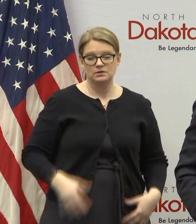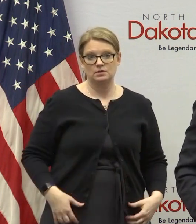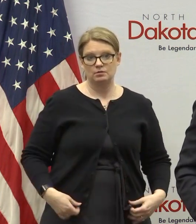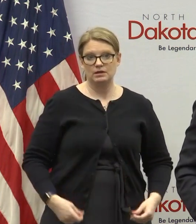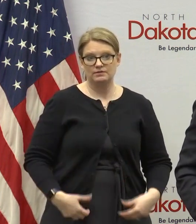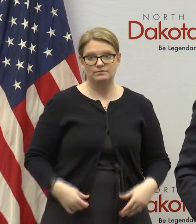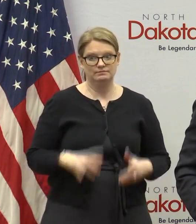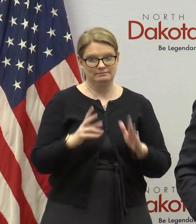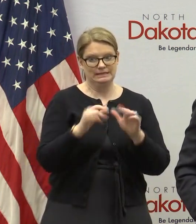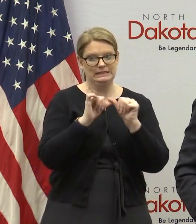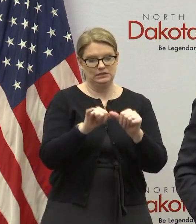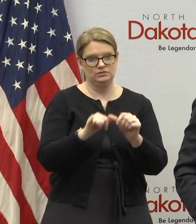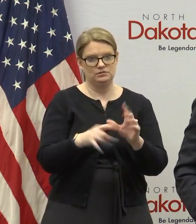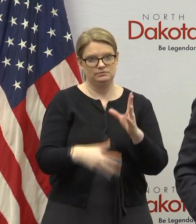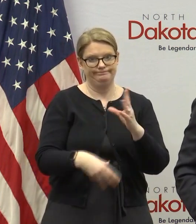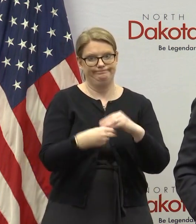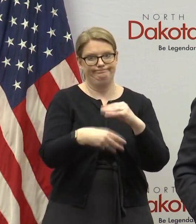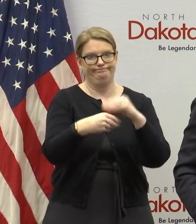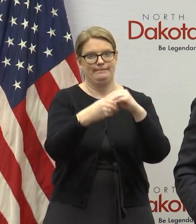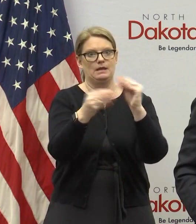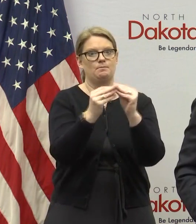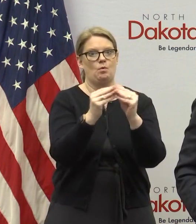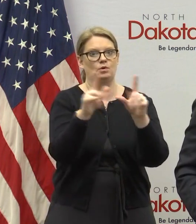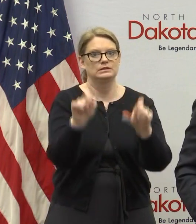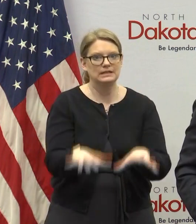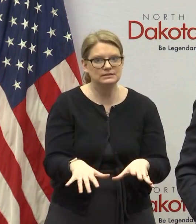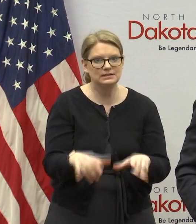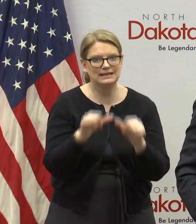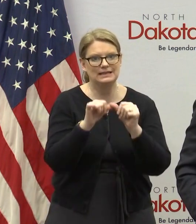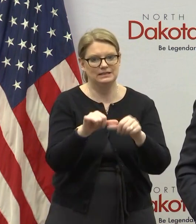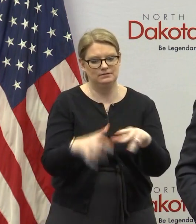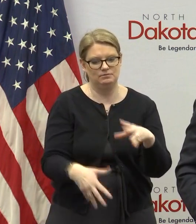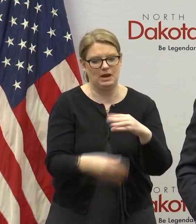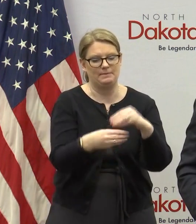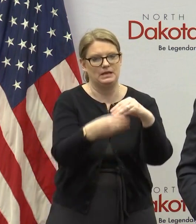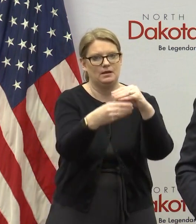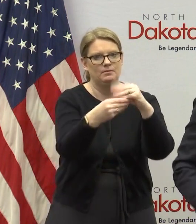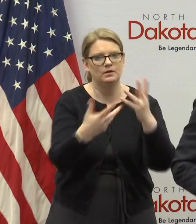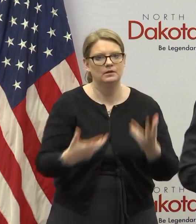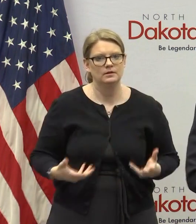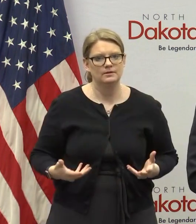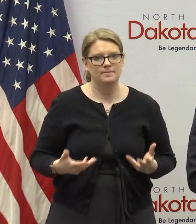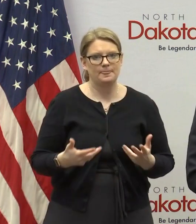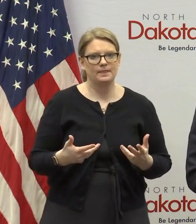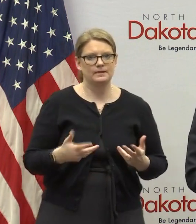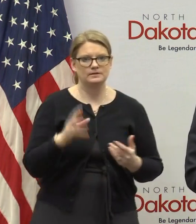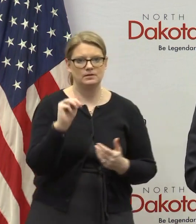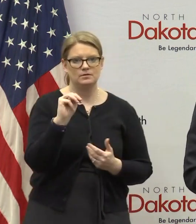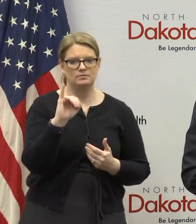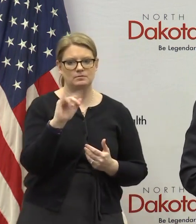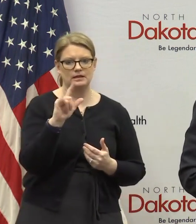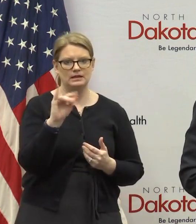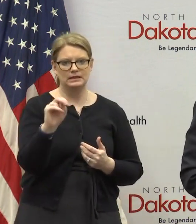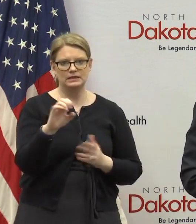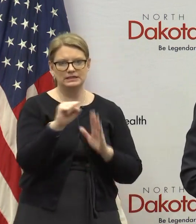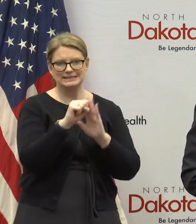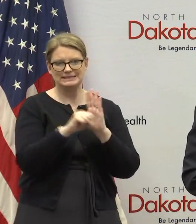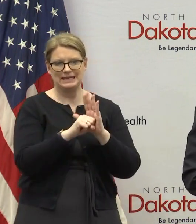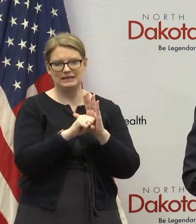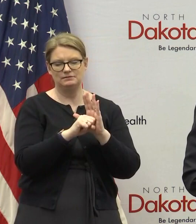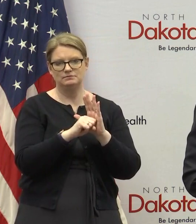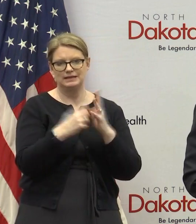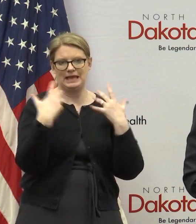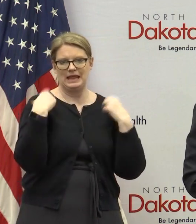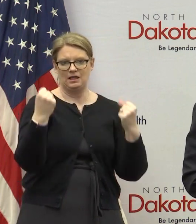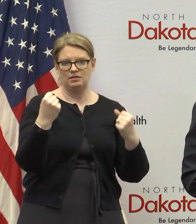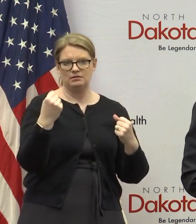continued to ramp up our testing uh and we'll continue to ramp it up uh and so i'll let uh mylin our state health officer for